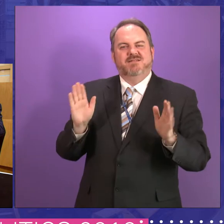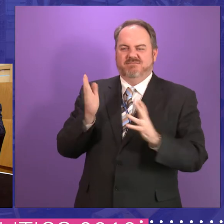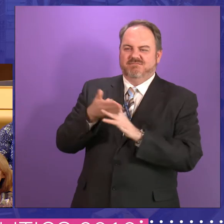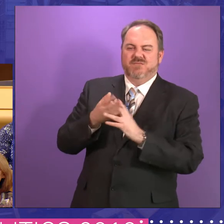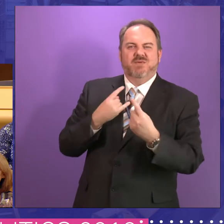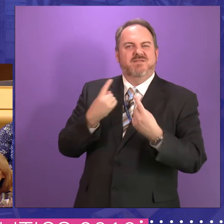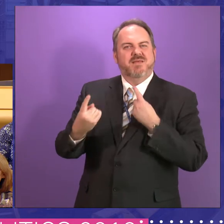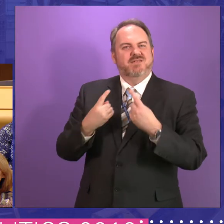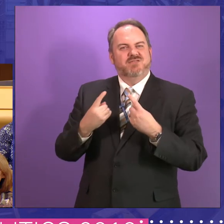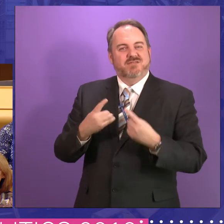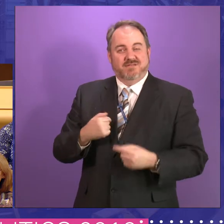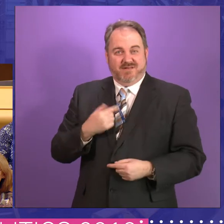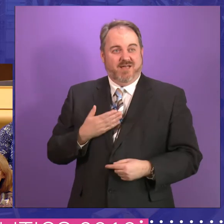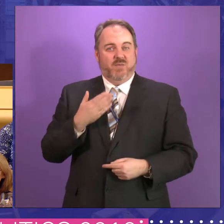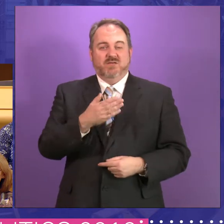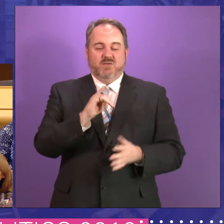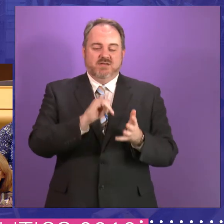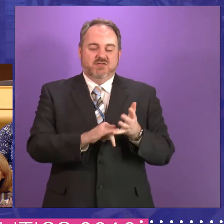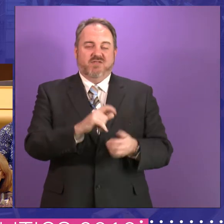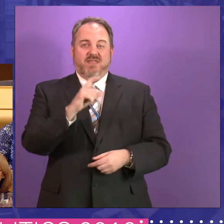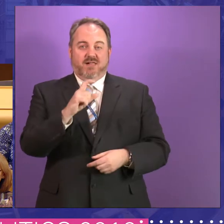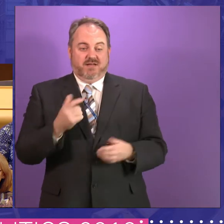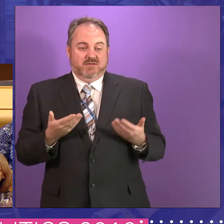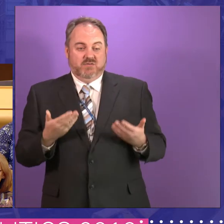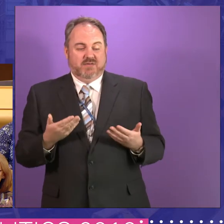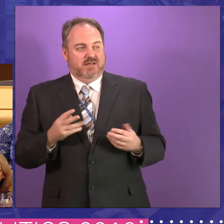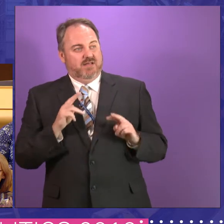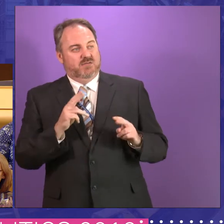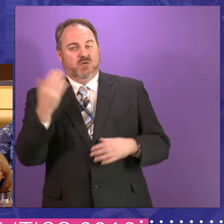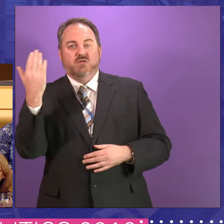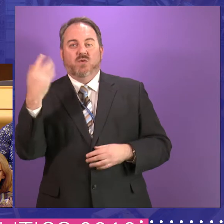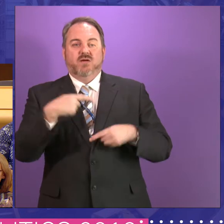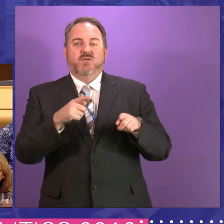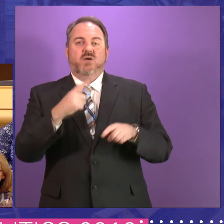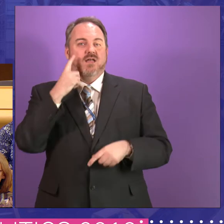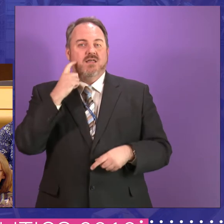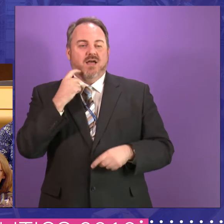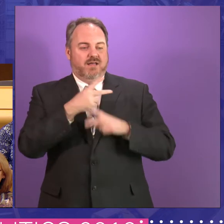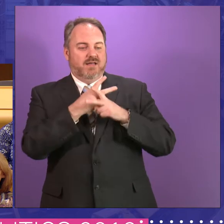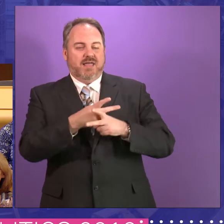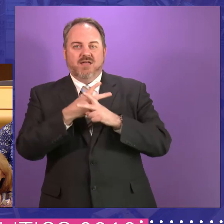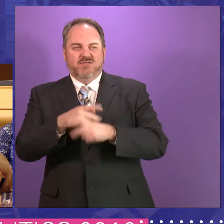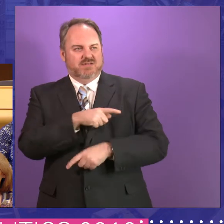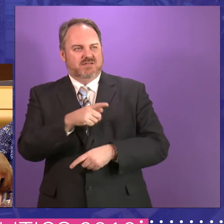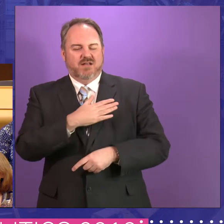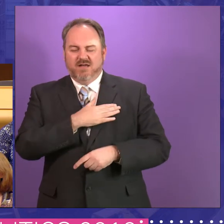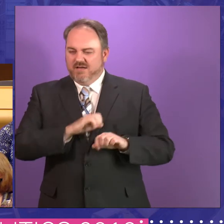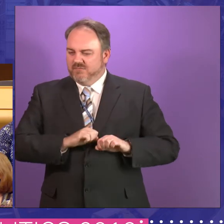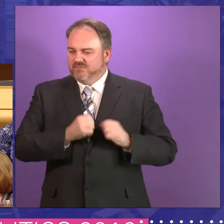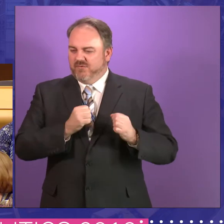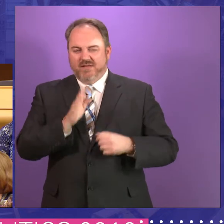health boards. I happened to go to a Strathclyde today and there was a talk and it was young carers that were there. And it was, it was heartbreaking listening because I've not,